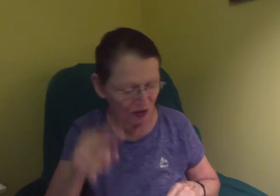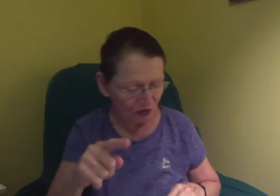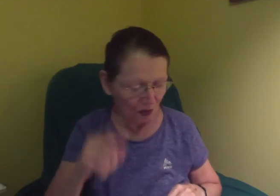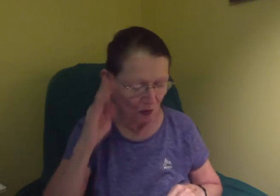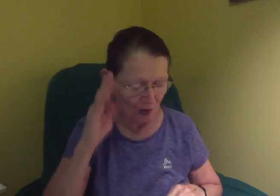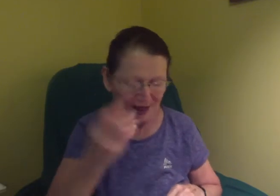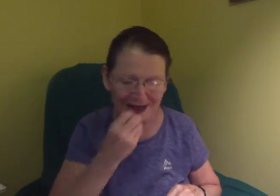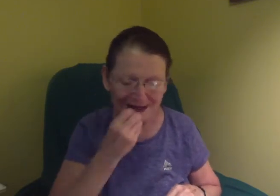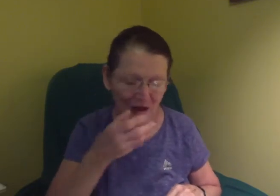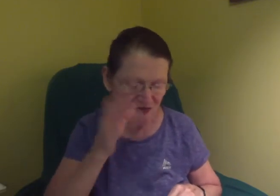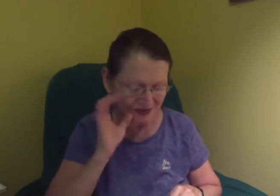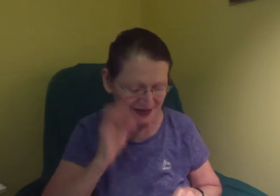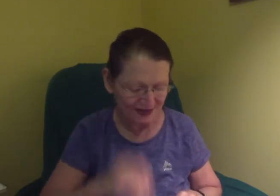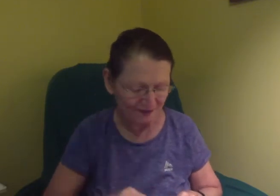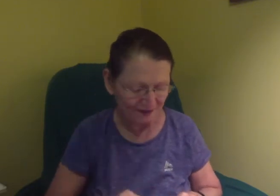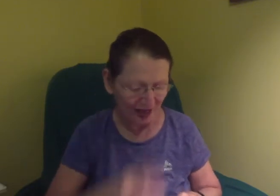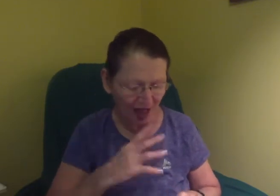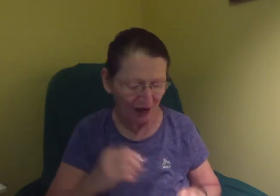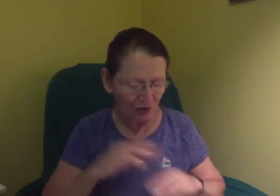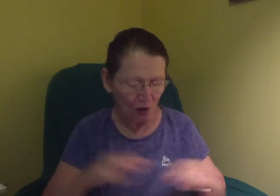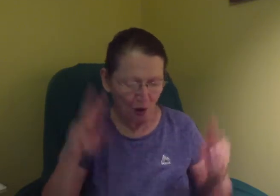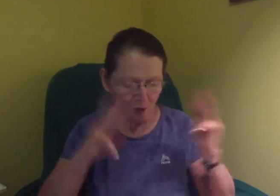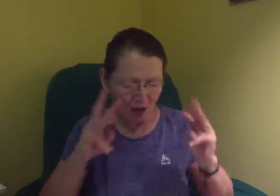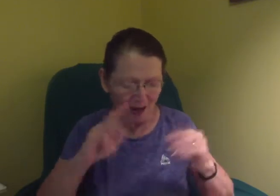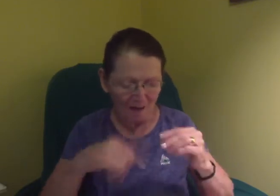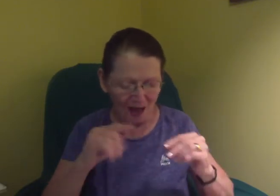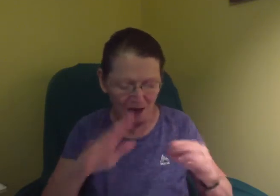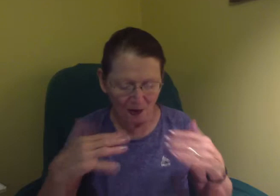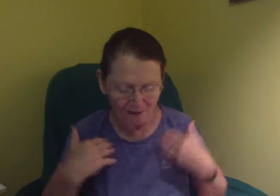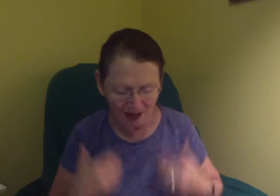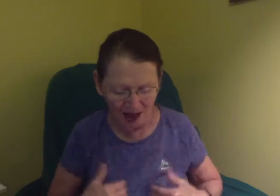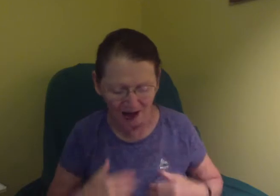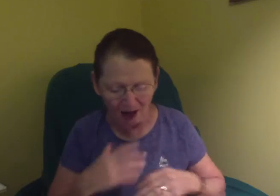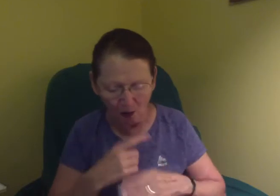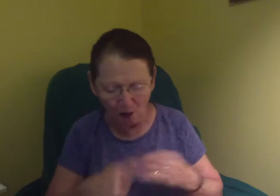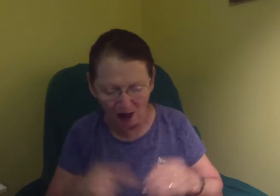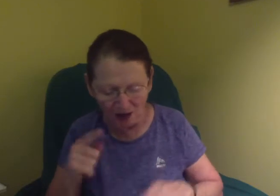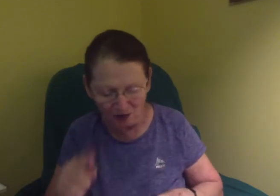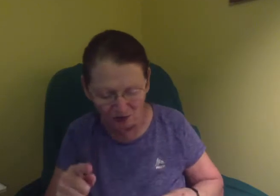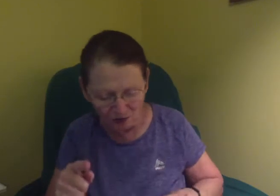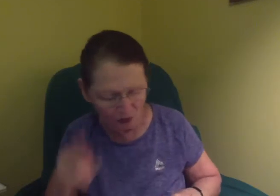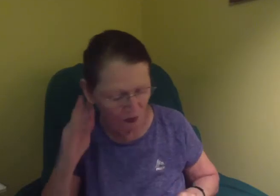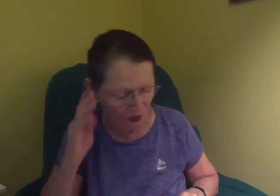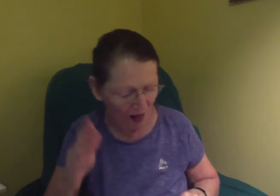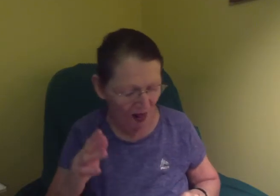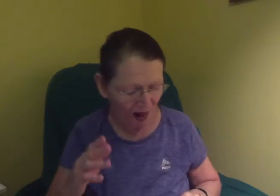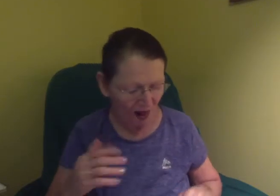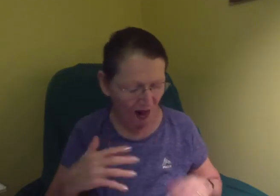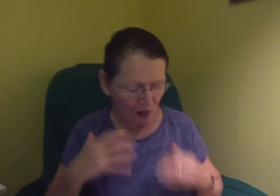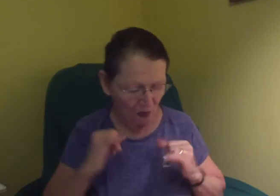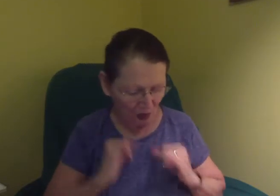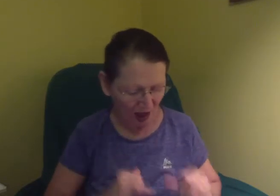in past. I